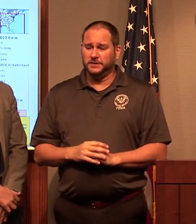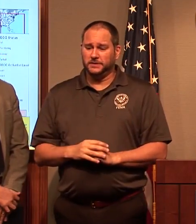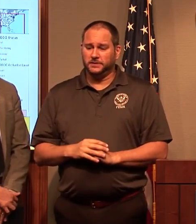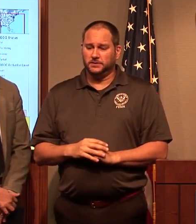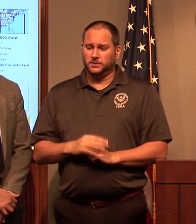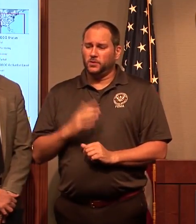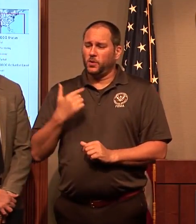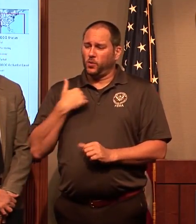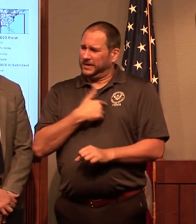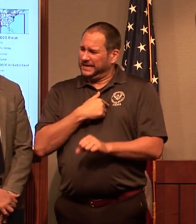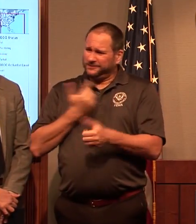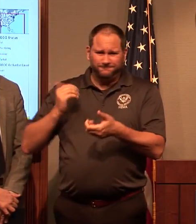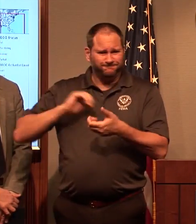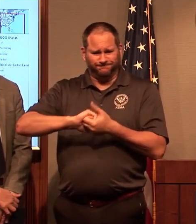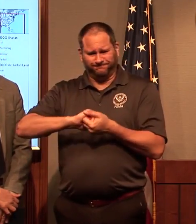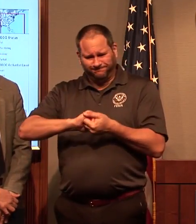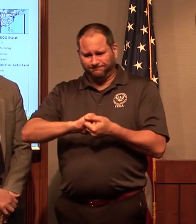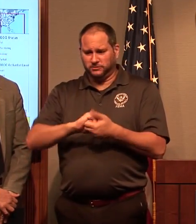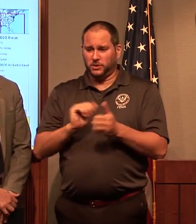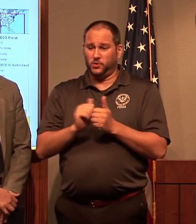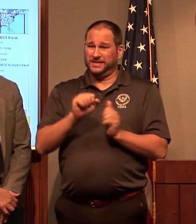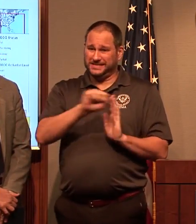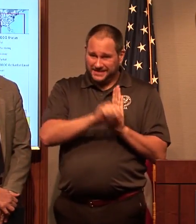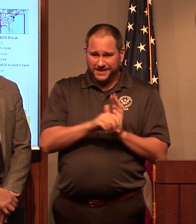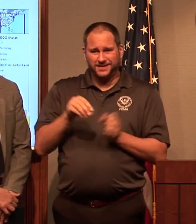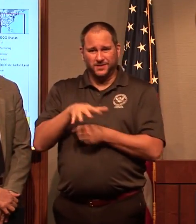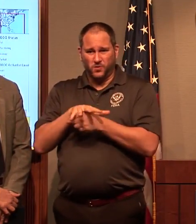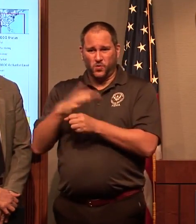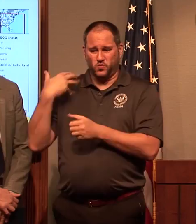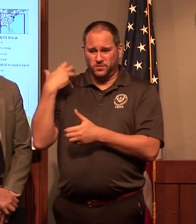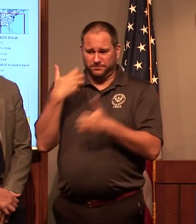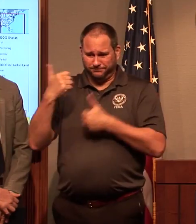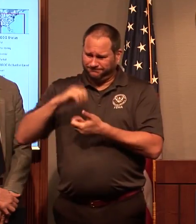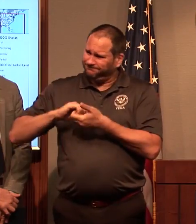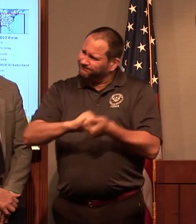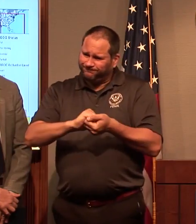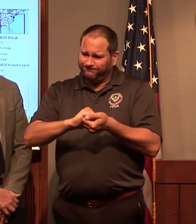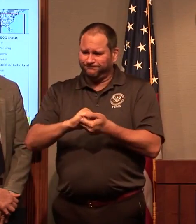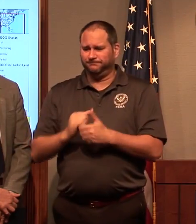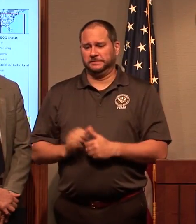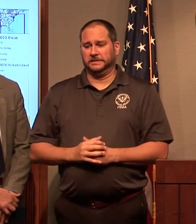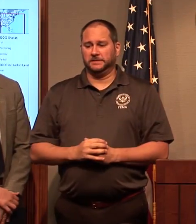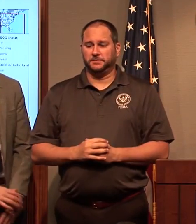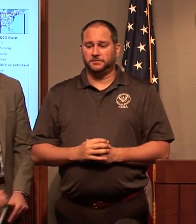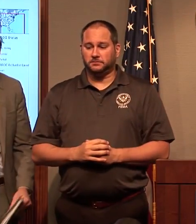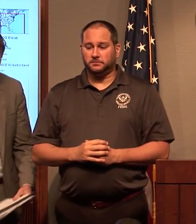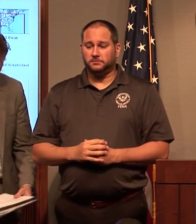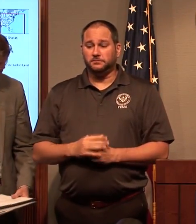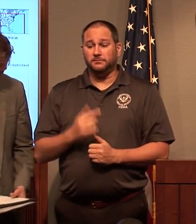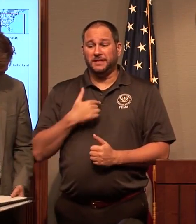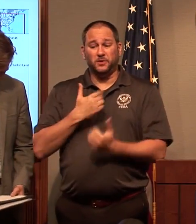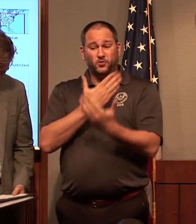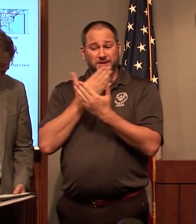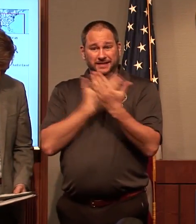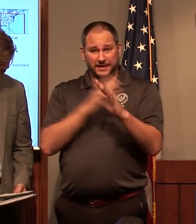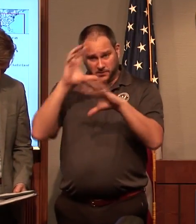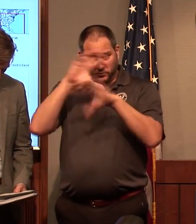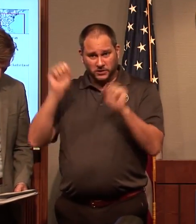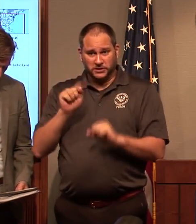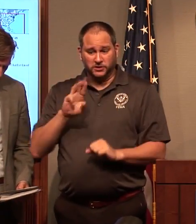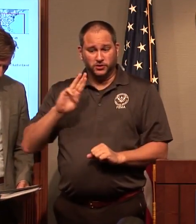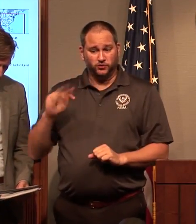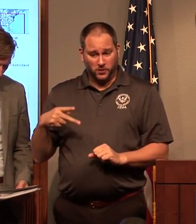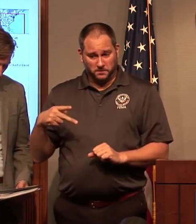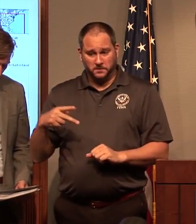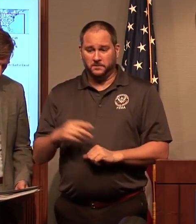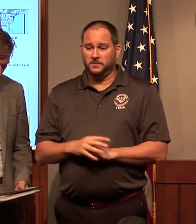and local partners in our response and recovery efforts. I would like to thank President Trump and Vice President Pence